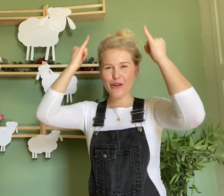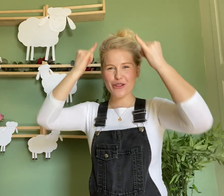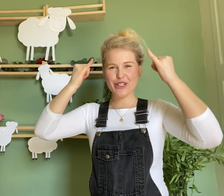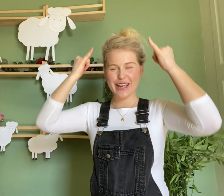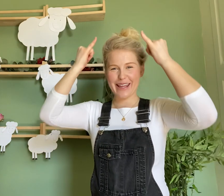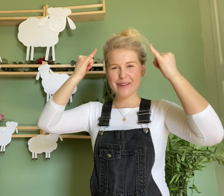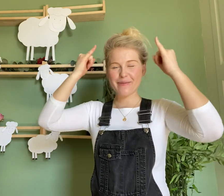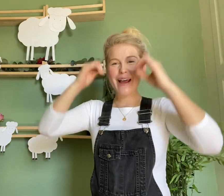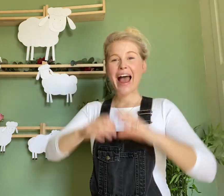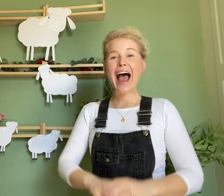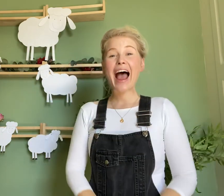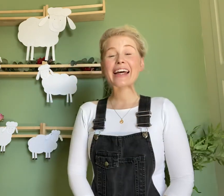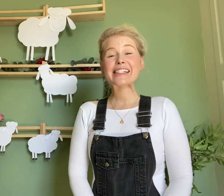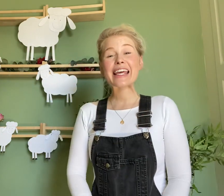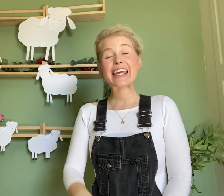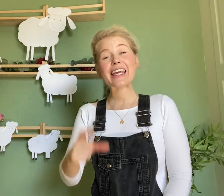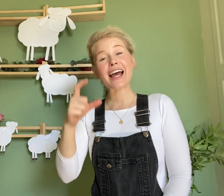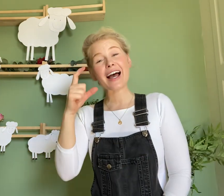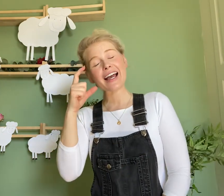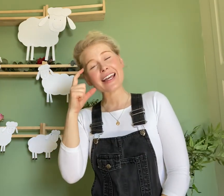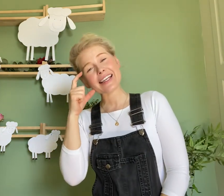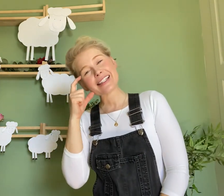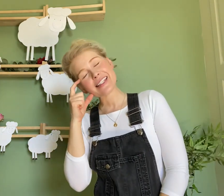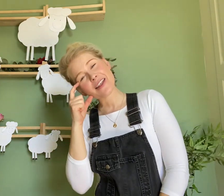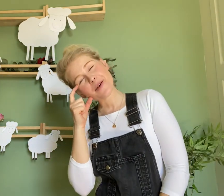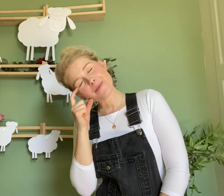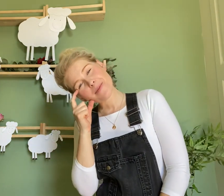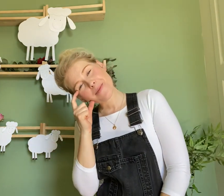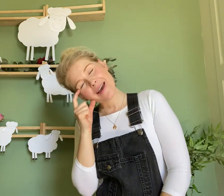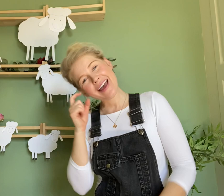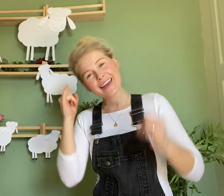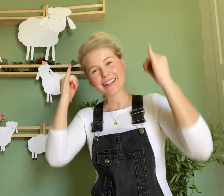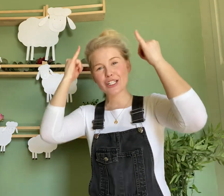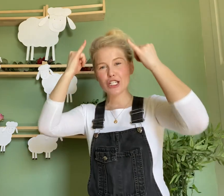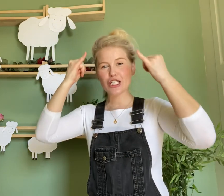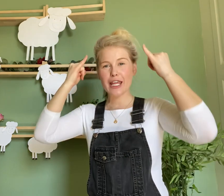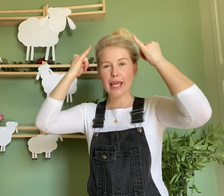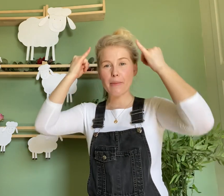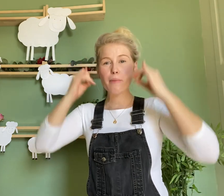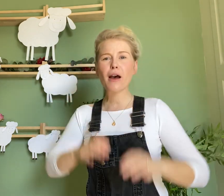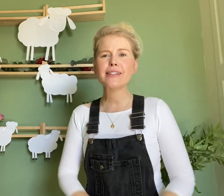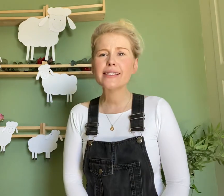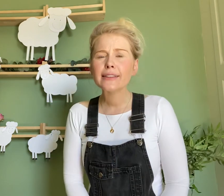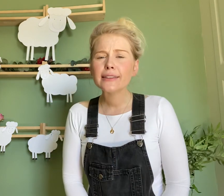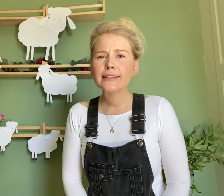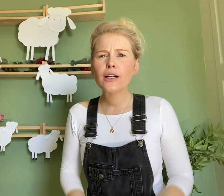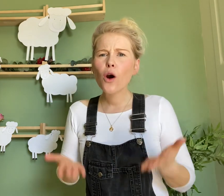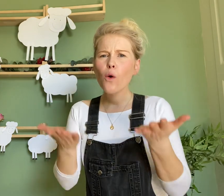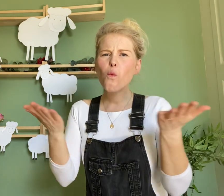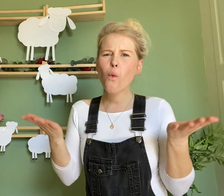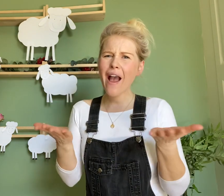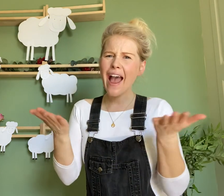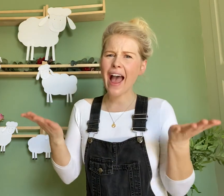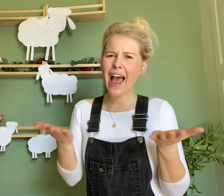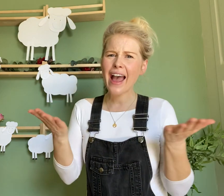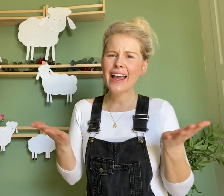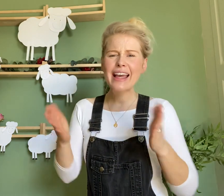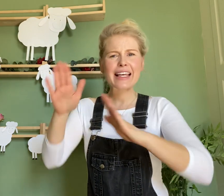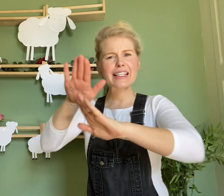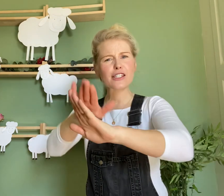sheep and here is the bed sheep. But where is